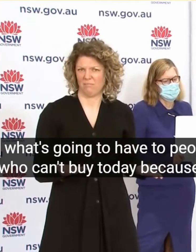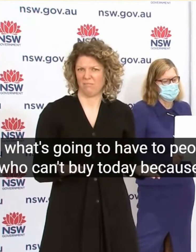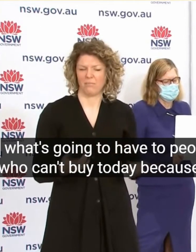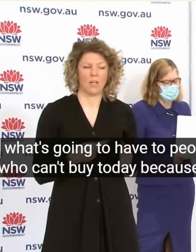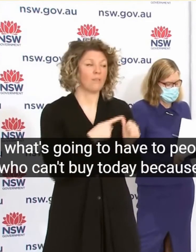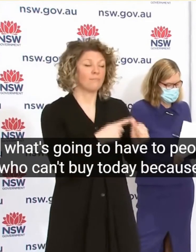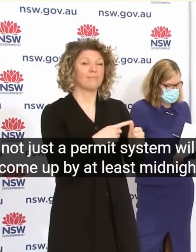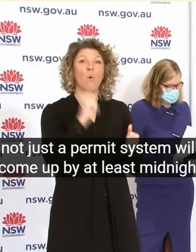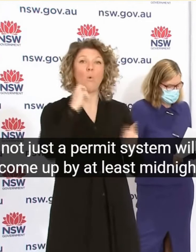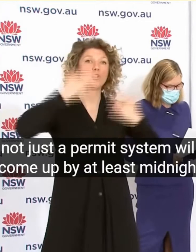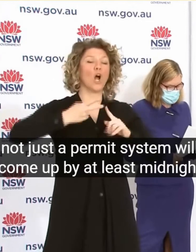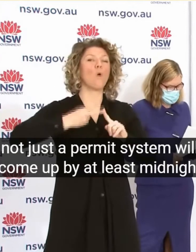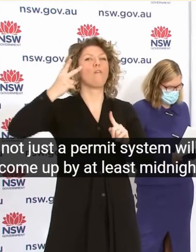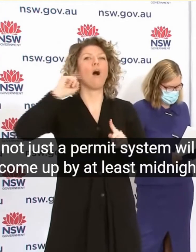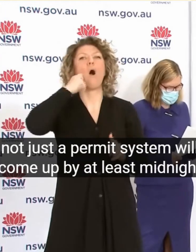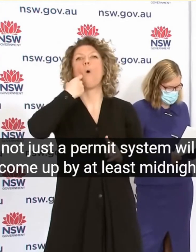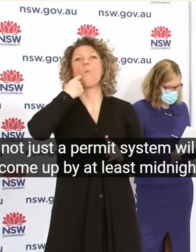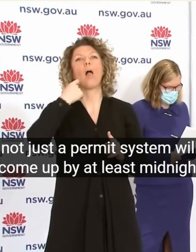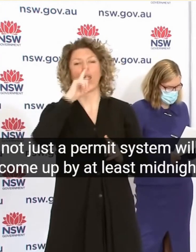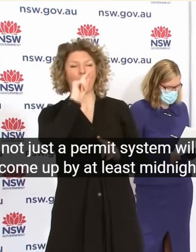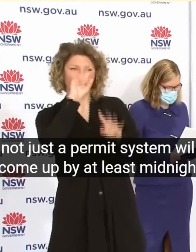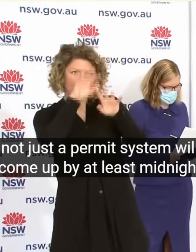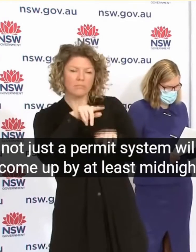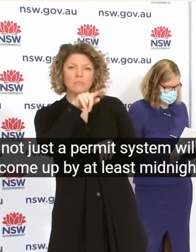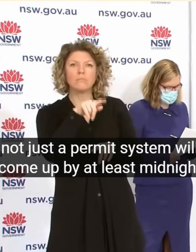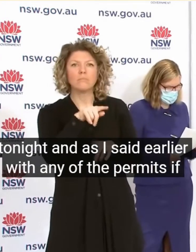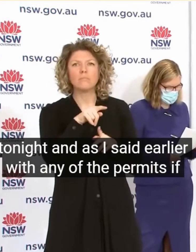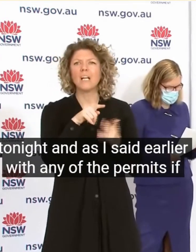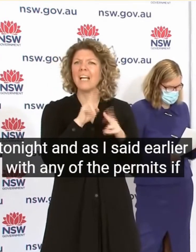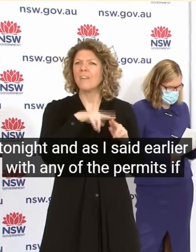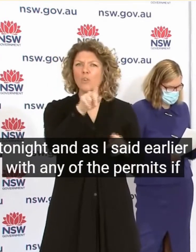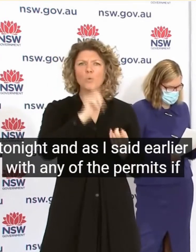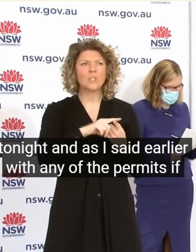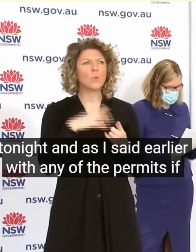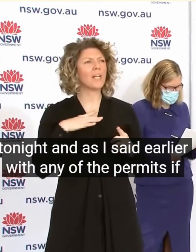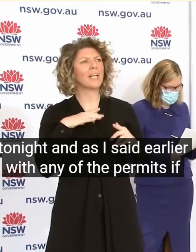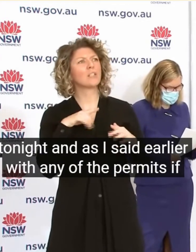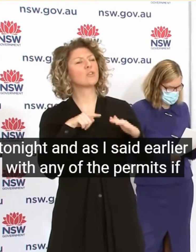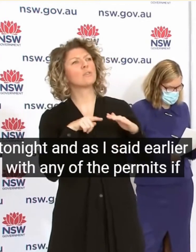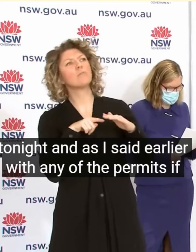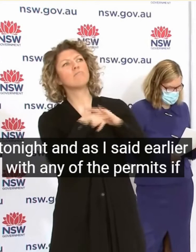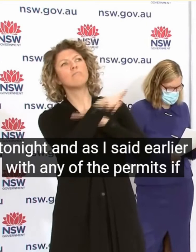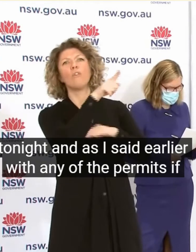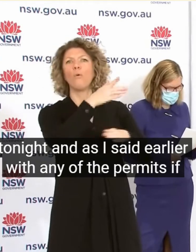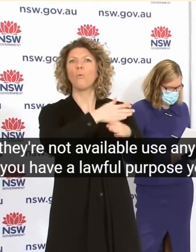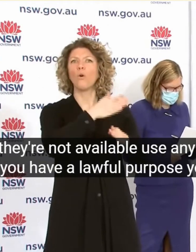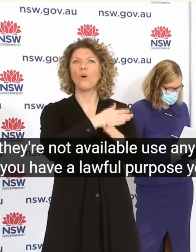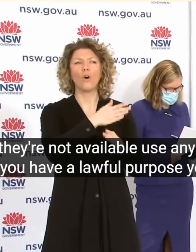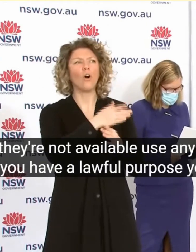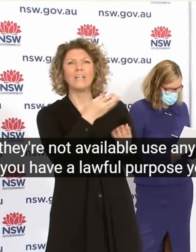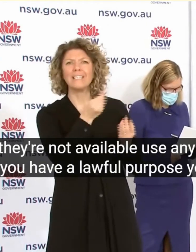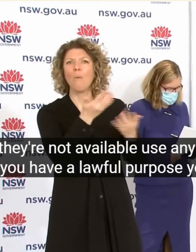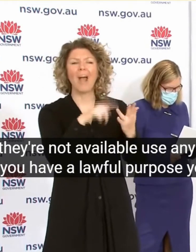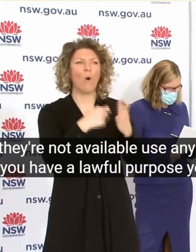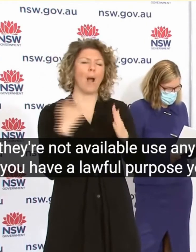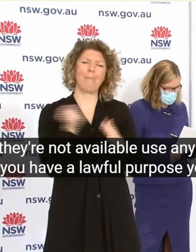Permits If They're Not Available And If You Have A Lawful Purpose You Can Still Travel We Won't Take Action Against You For The Permits But